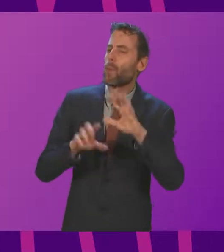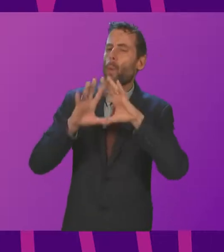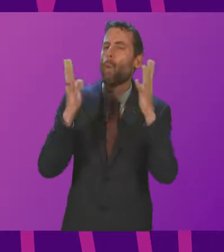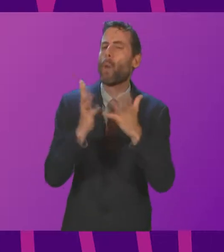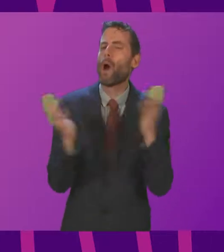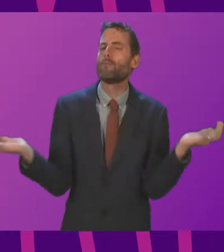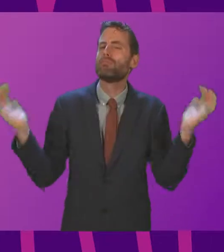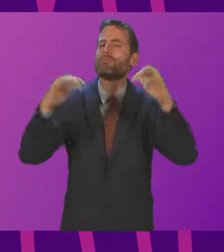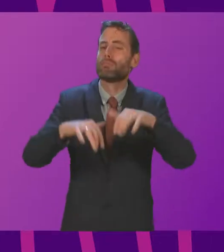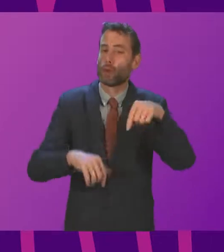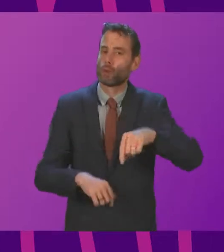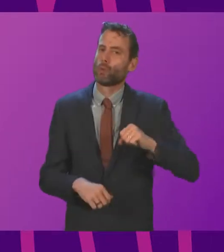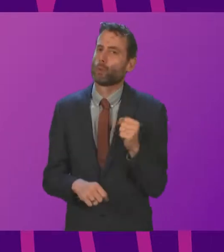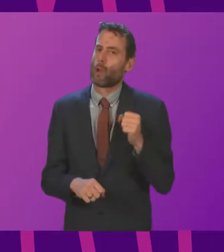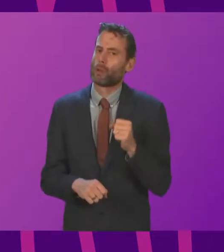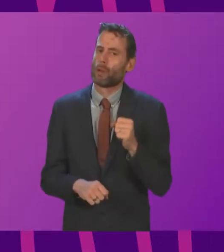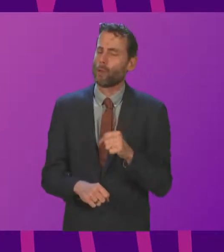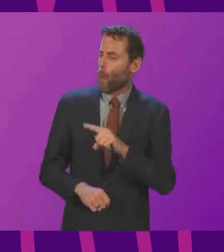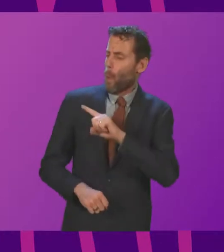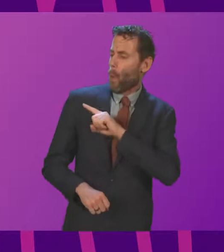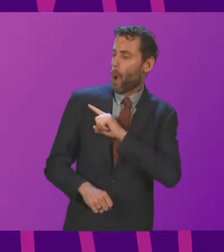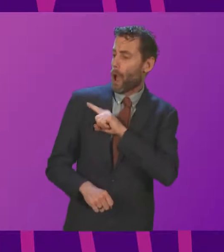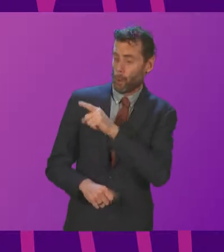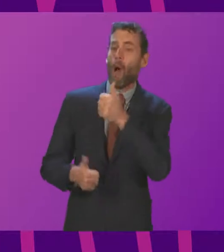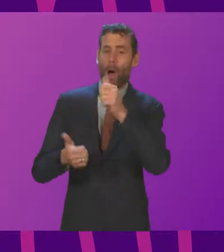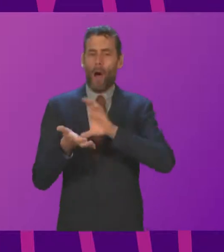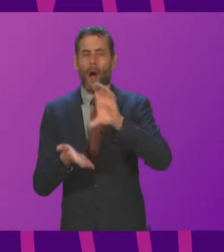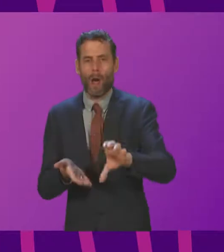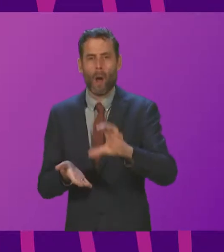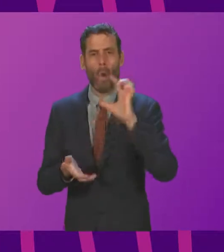than ordinary Scots who have had to put up with this since March?